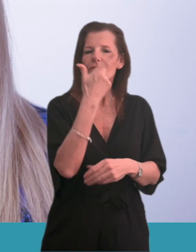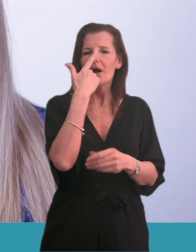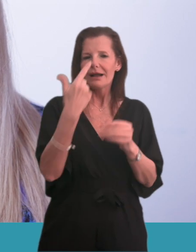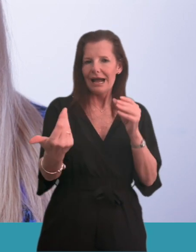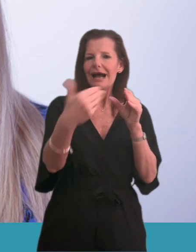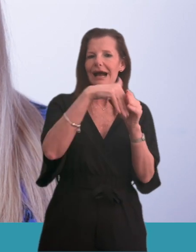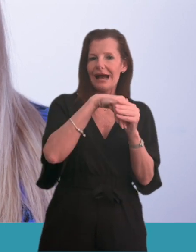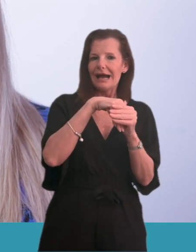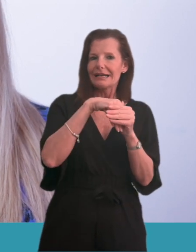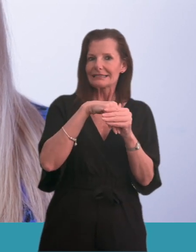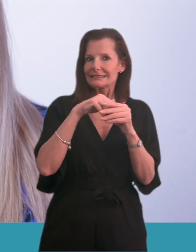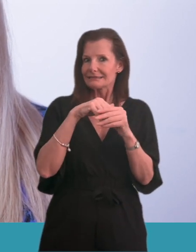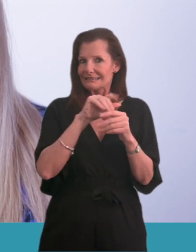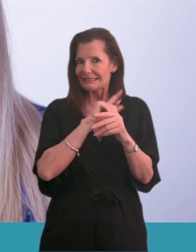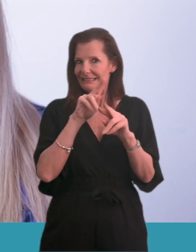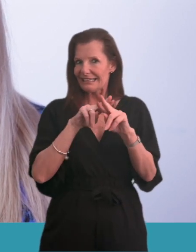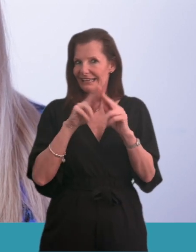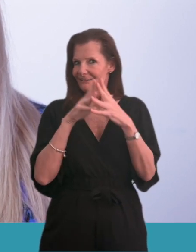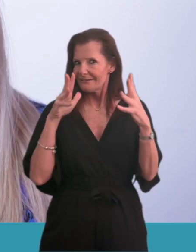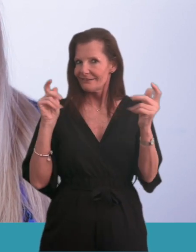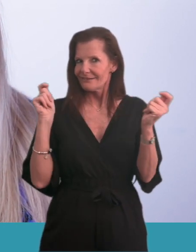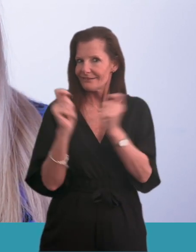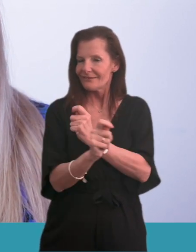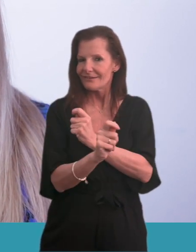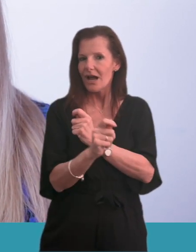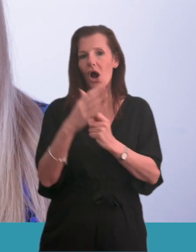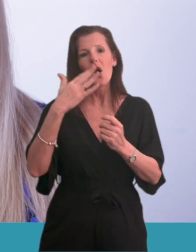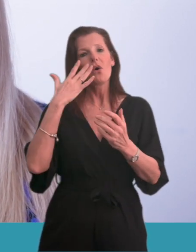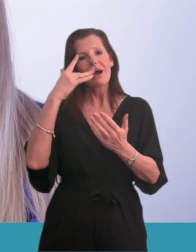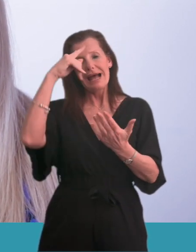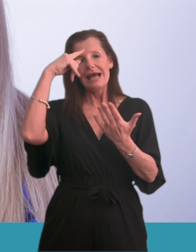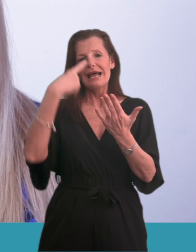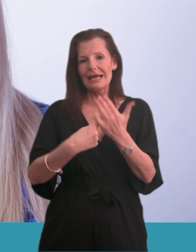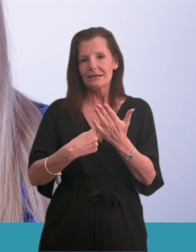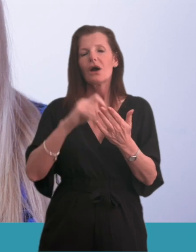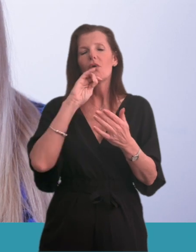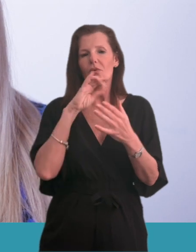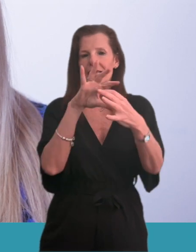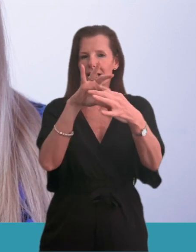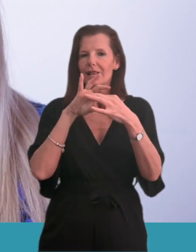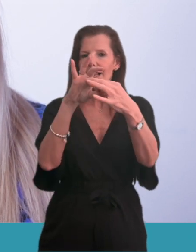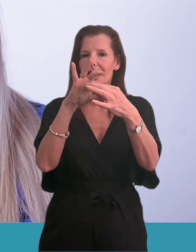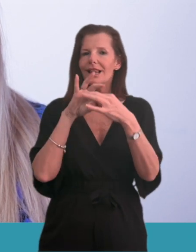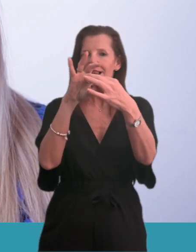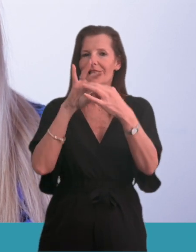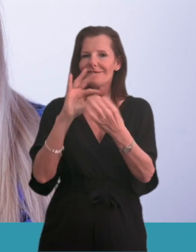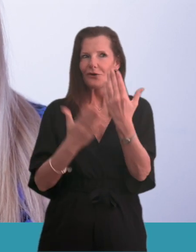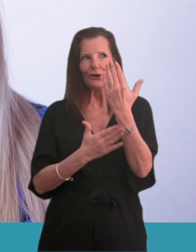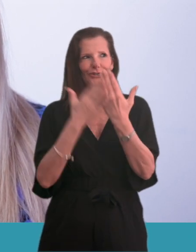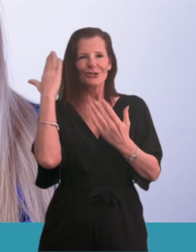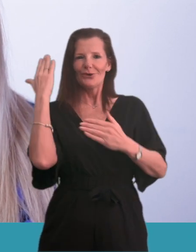if there will be big changes. Once a decision has been made, we will work together to create the new hospital facilities.